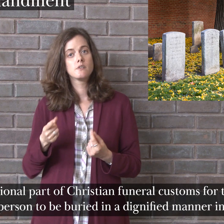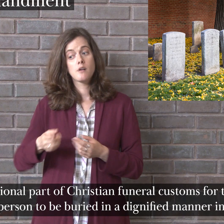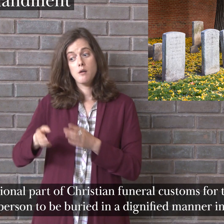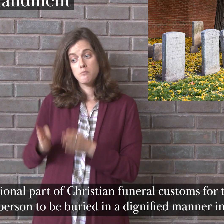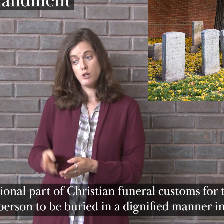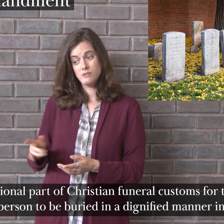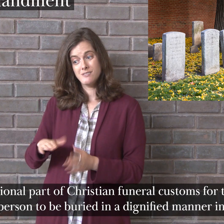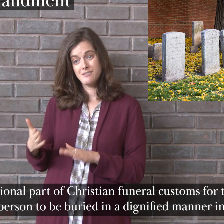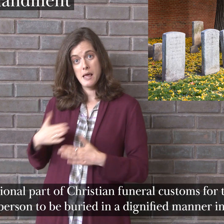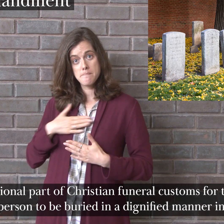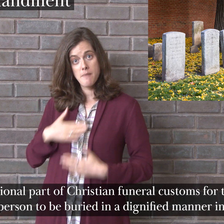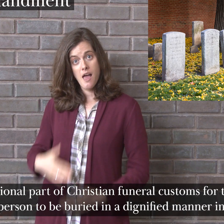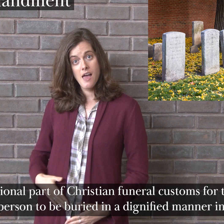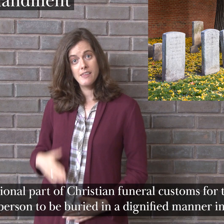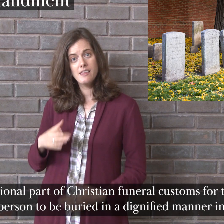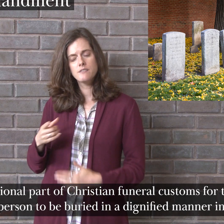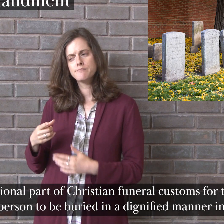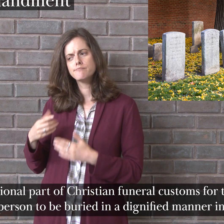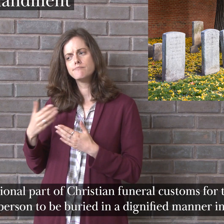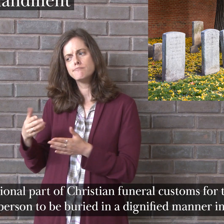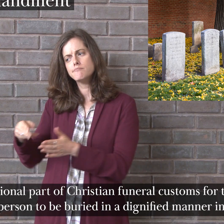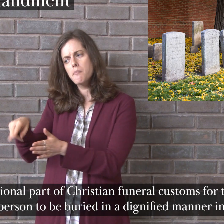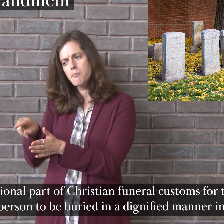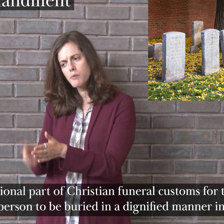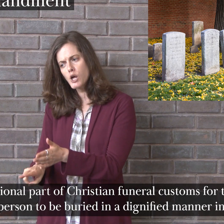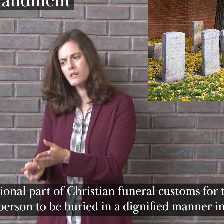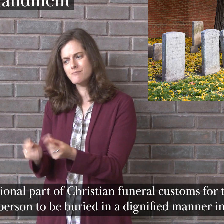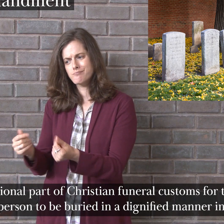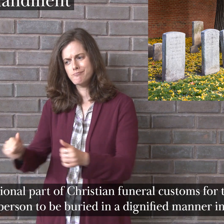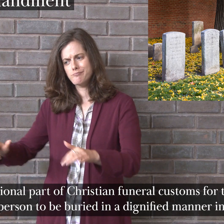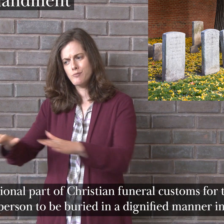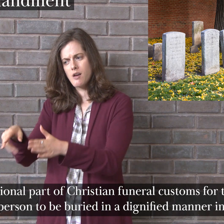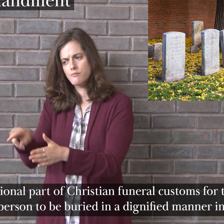buried in a dignified manner in the earth